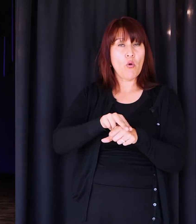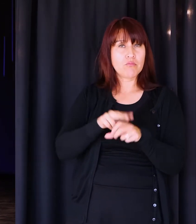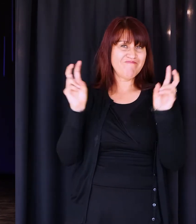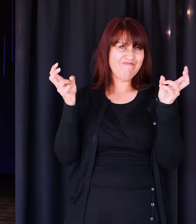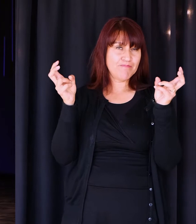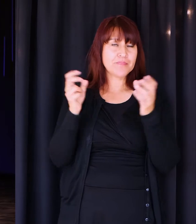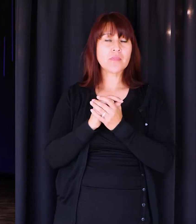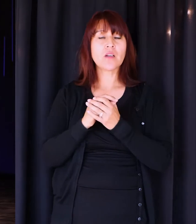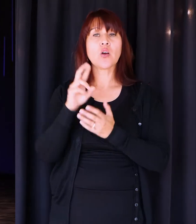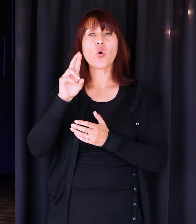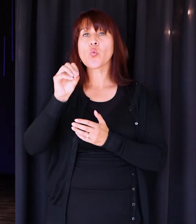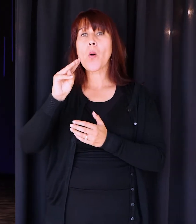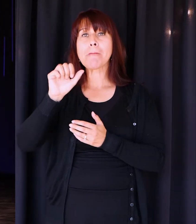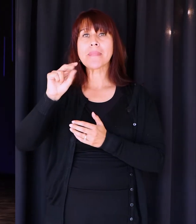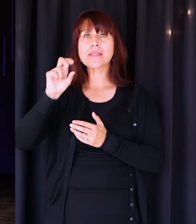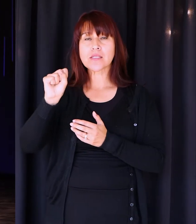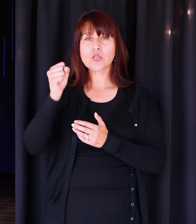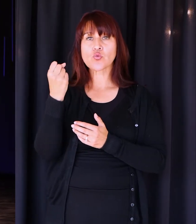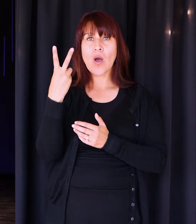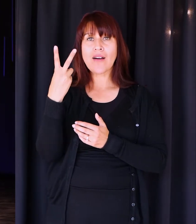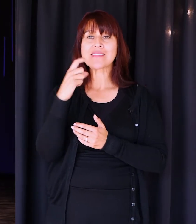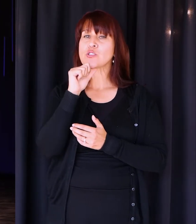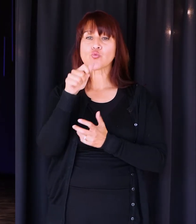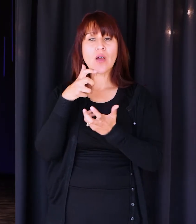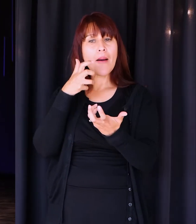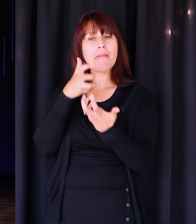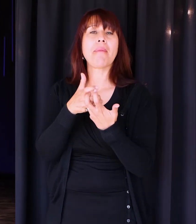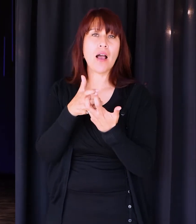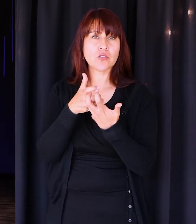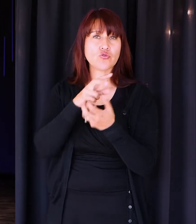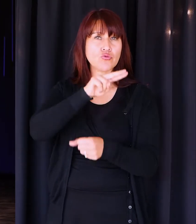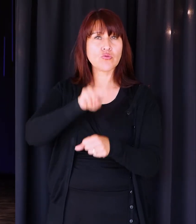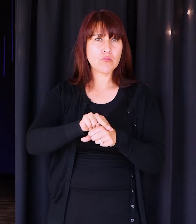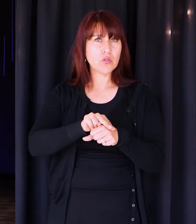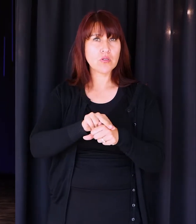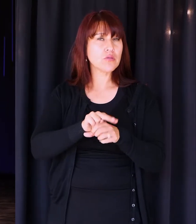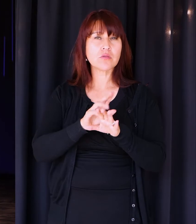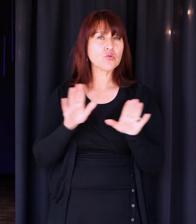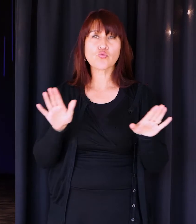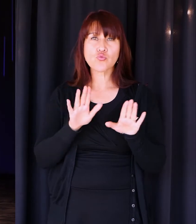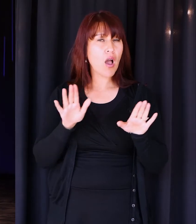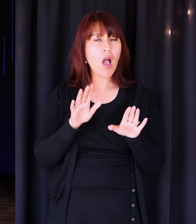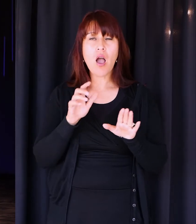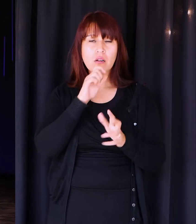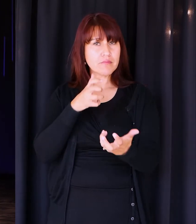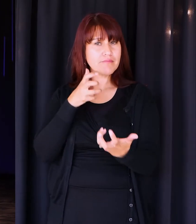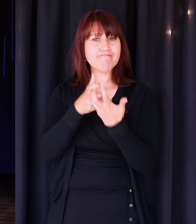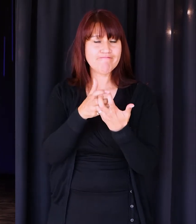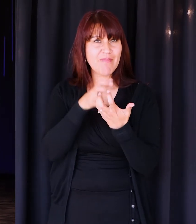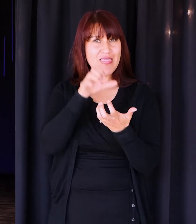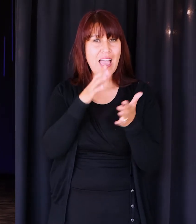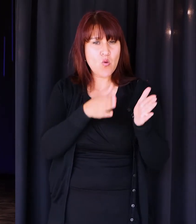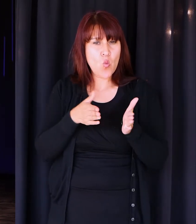And Romans 12 says, do not conform to what's normal. Don't conform to what everyone else is doing. Do not conform to the